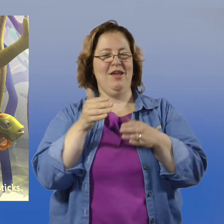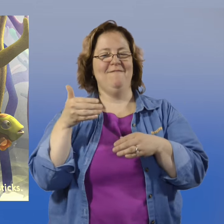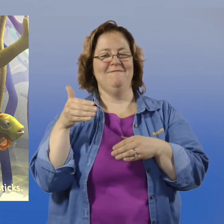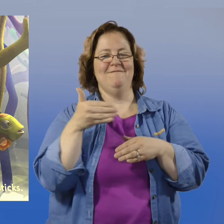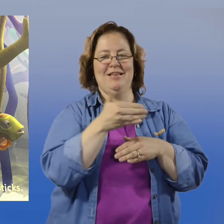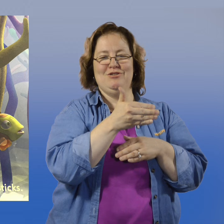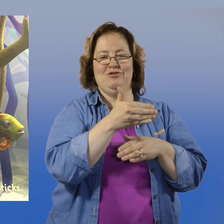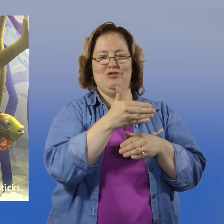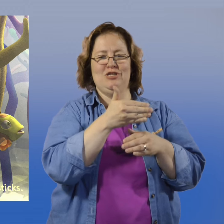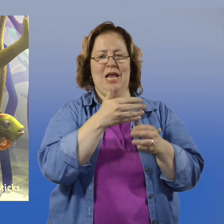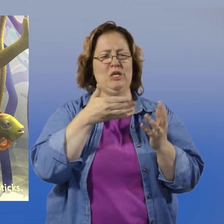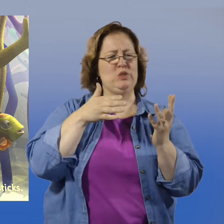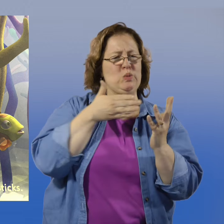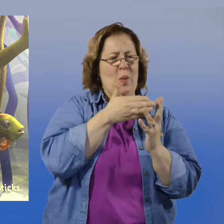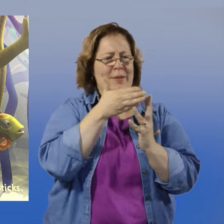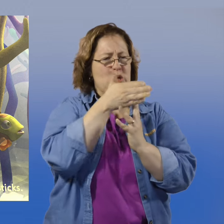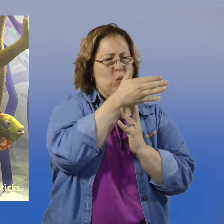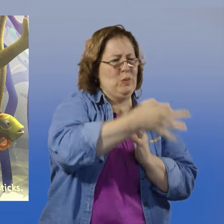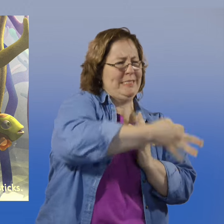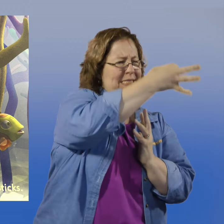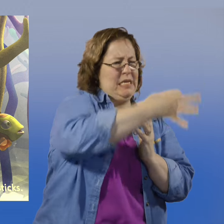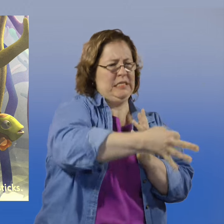little fish swimming through sticks.